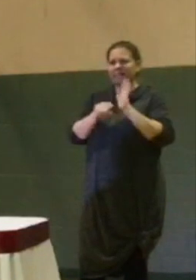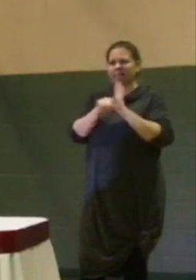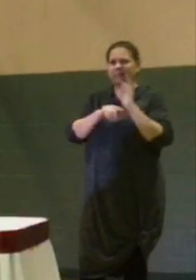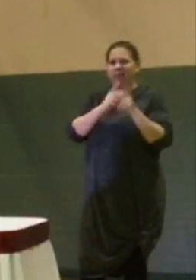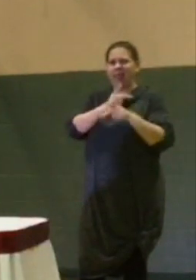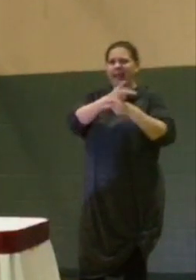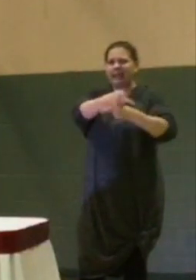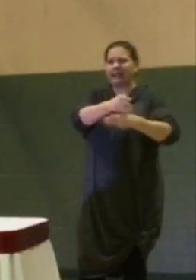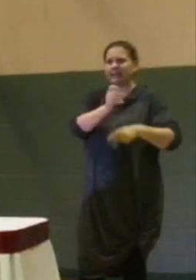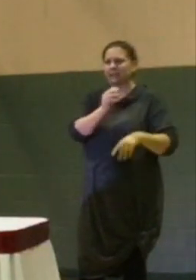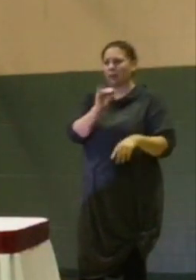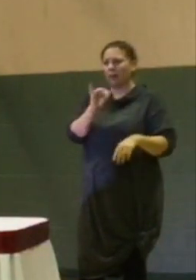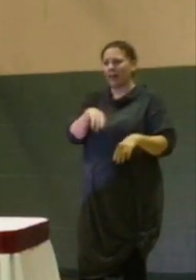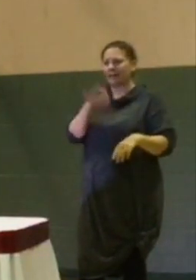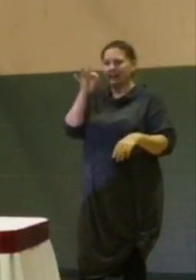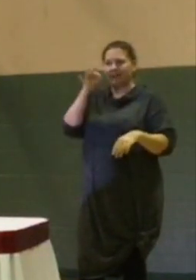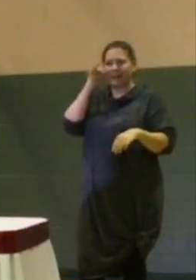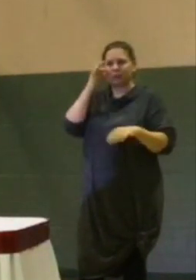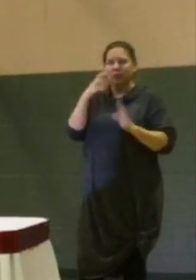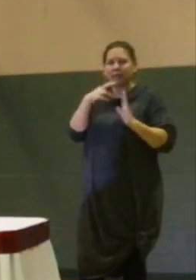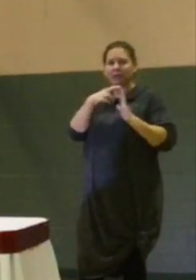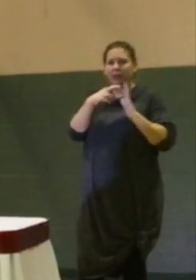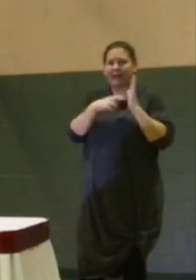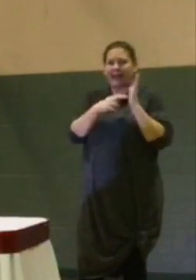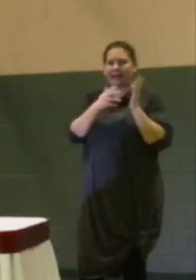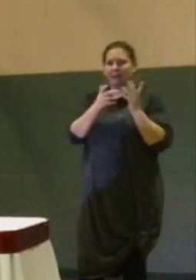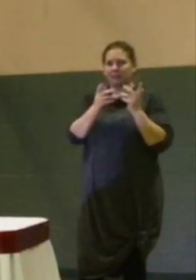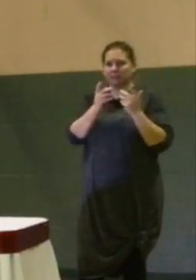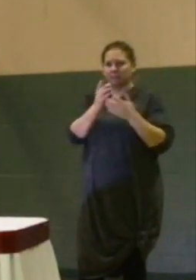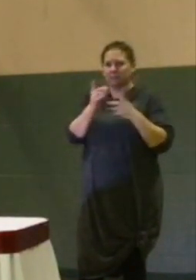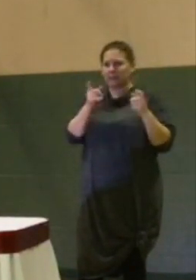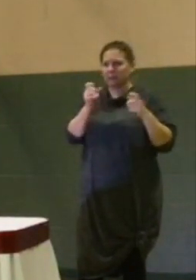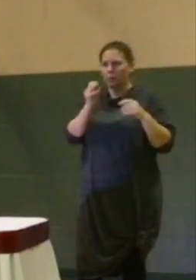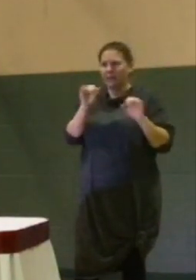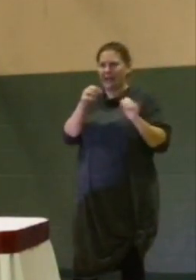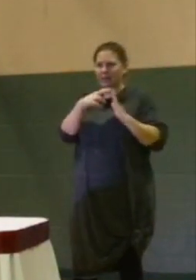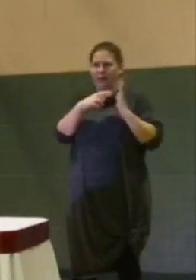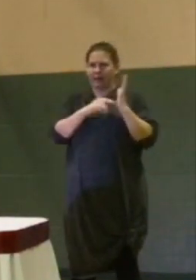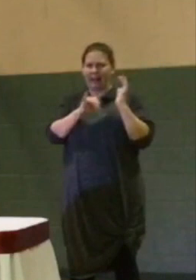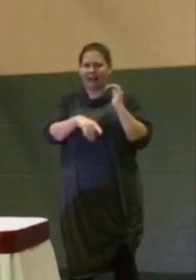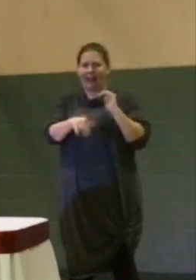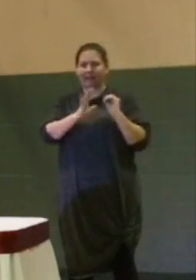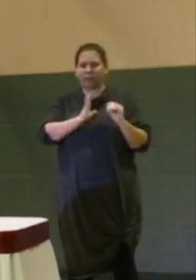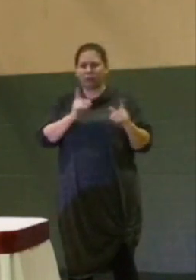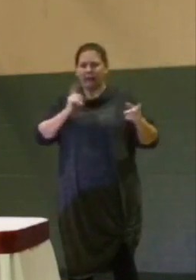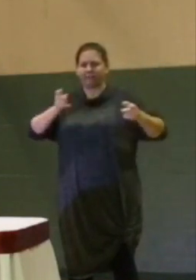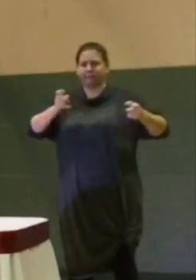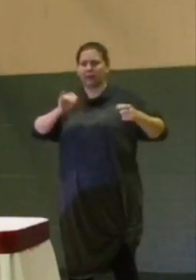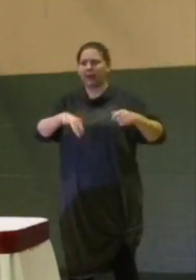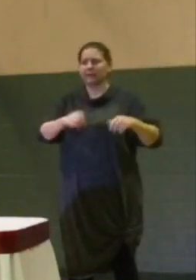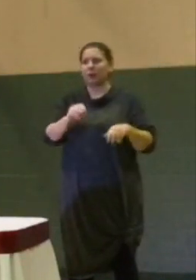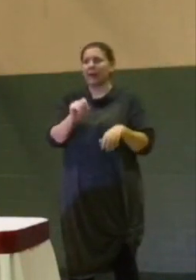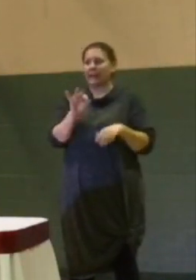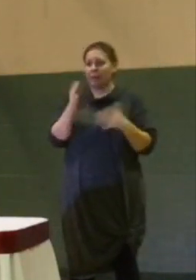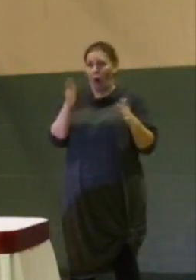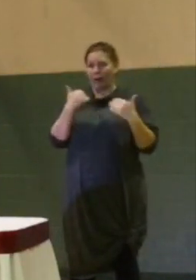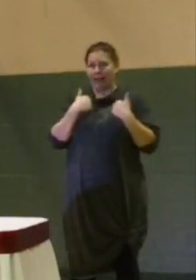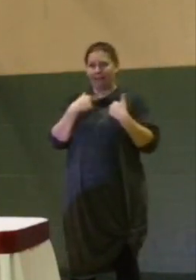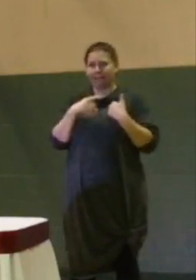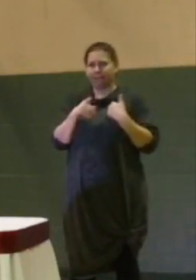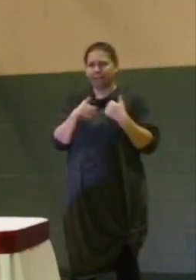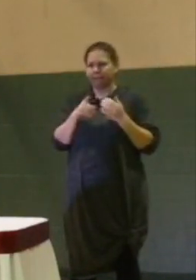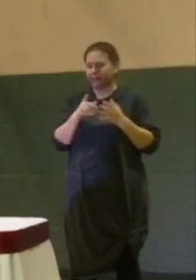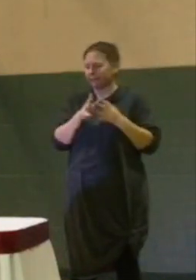That's a federally regulated aspect. We can absolutely regulate things like that. And even if there is something that is an